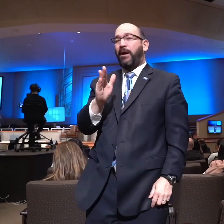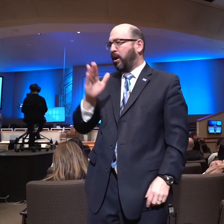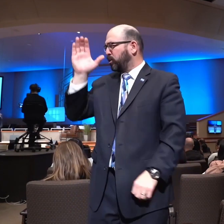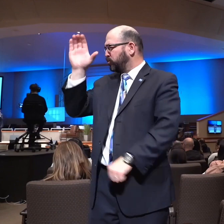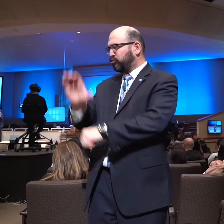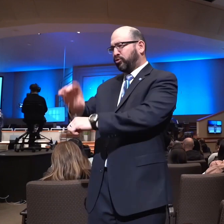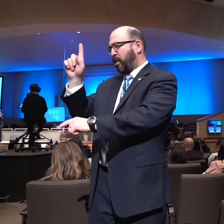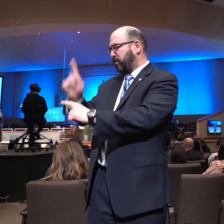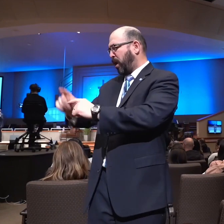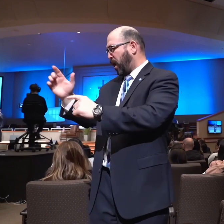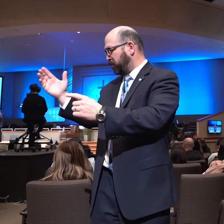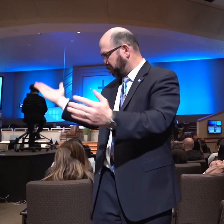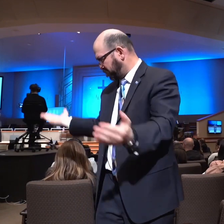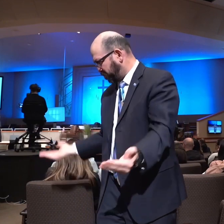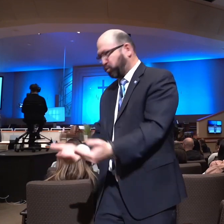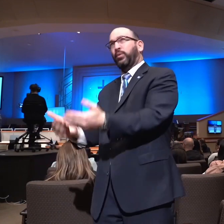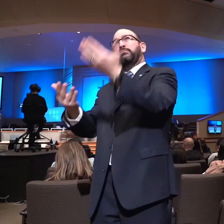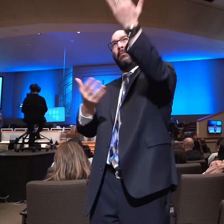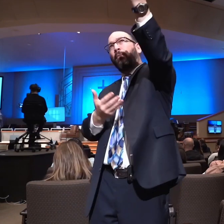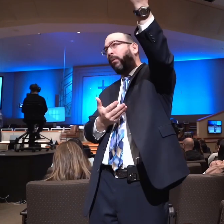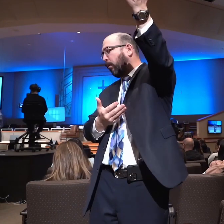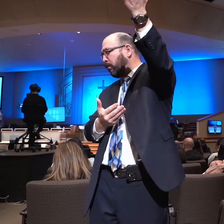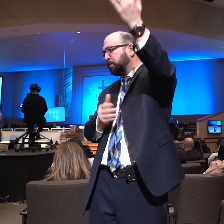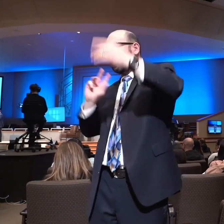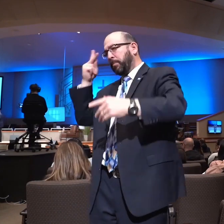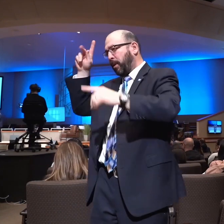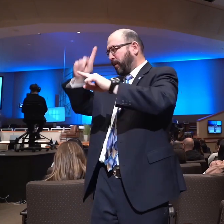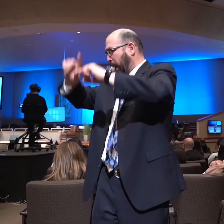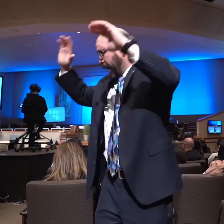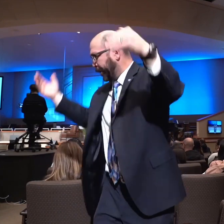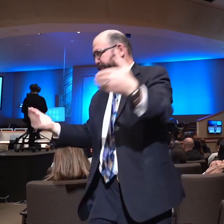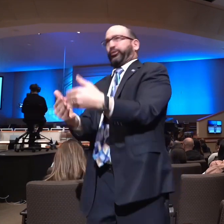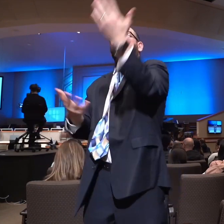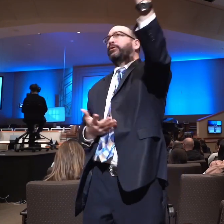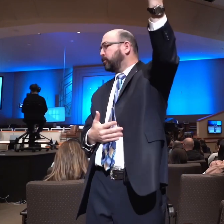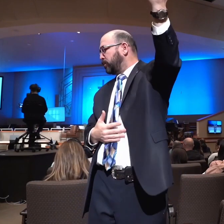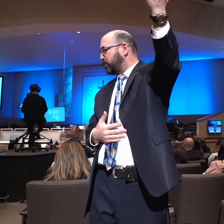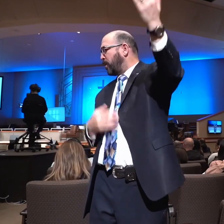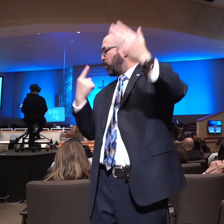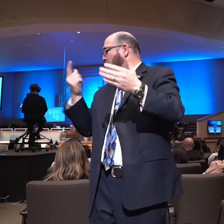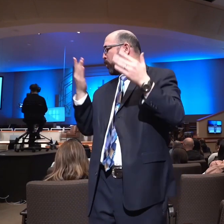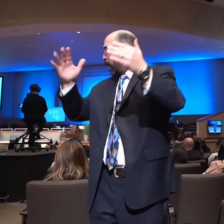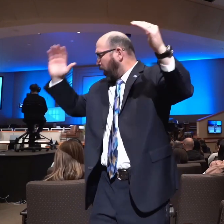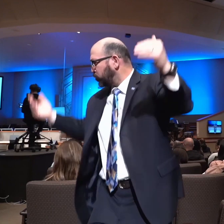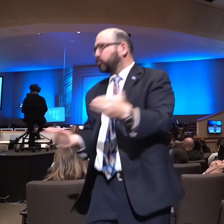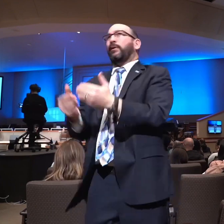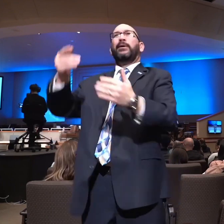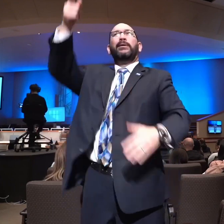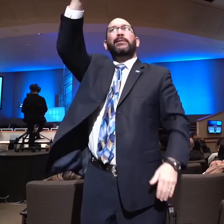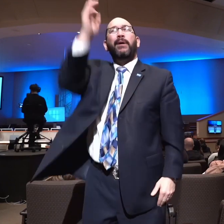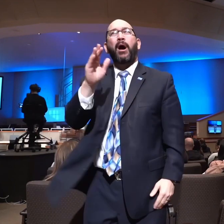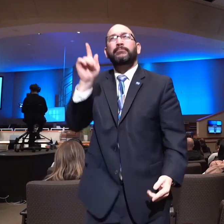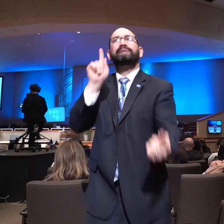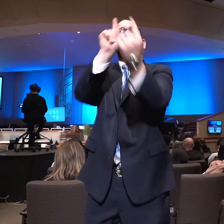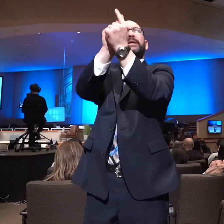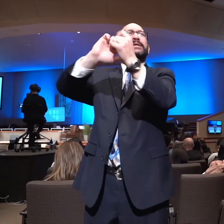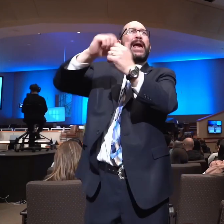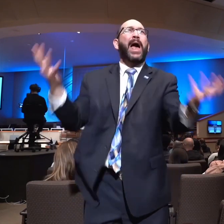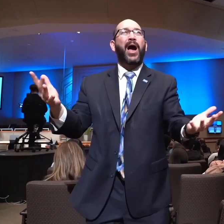yourself to God. No politician can bring you to God. There's only one way to be brought to God, and that is by the way of the cross of Jesus